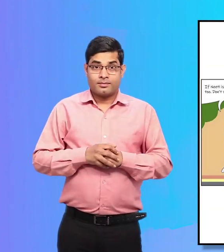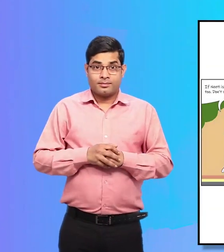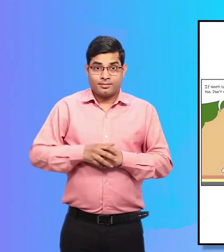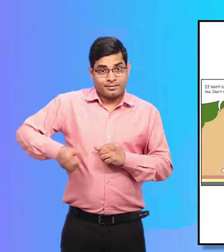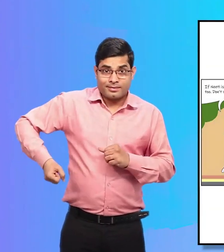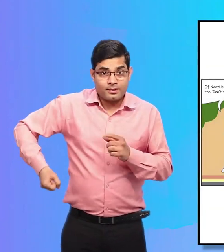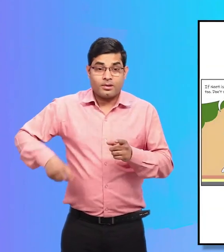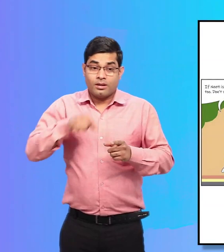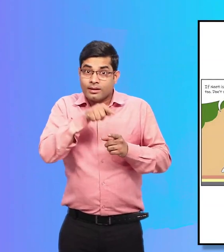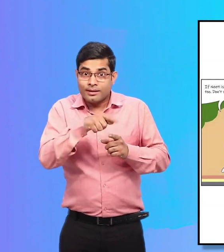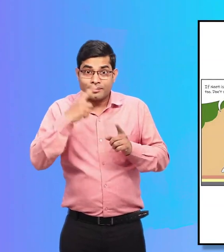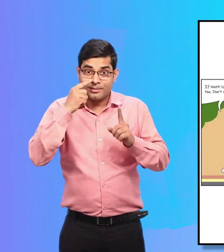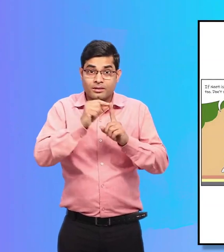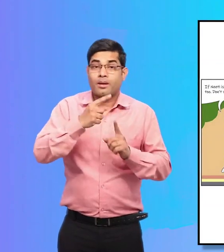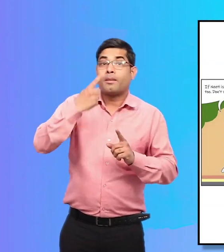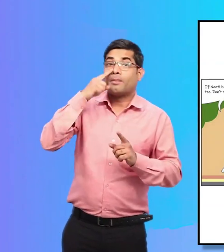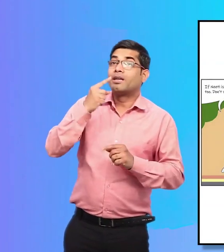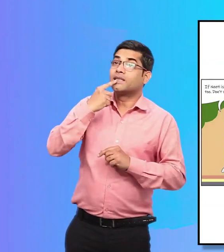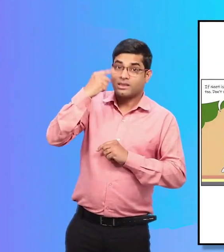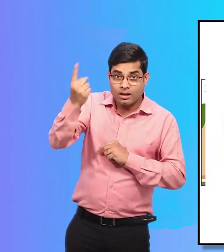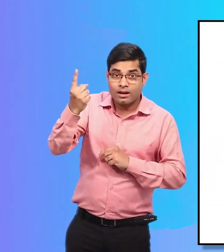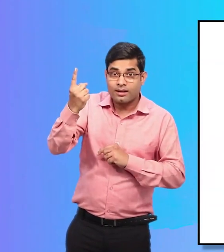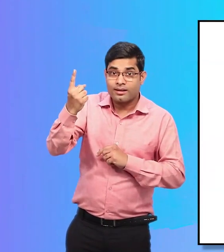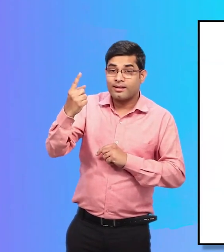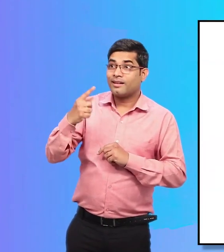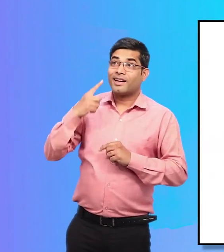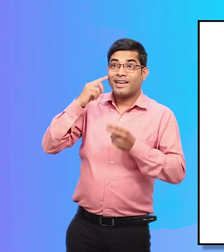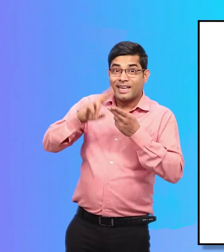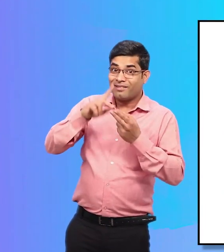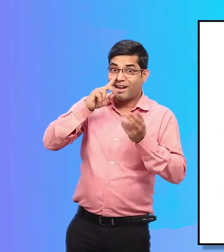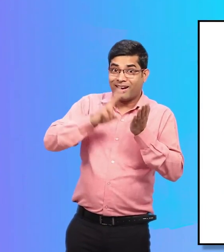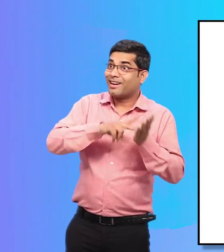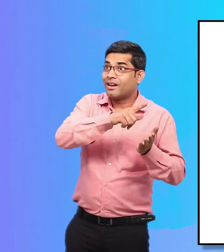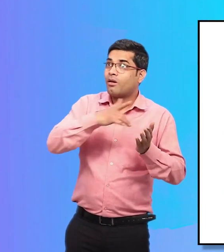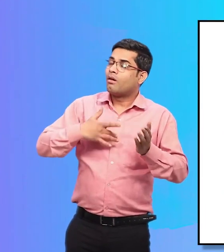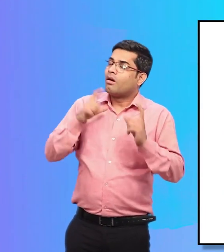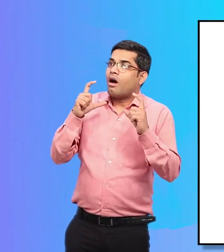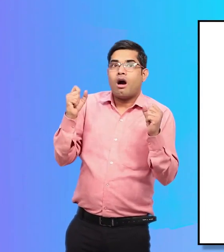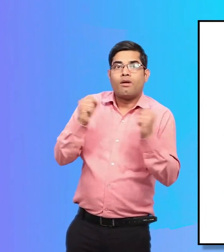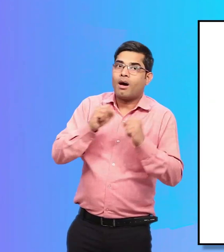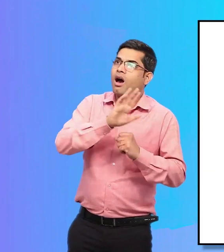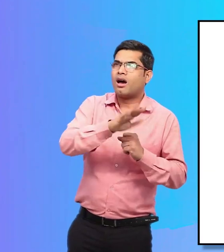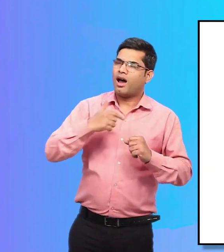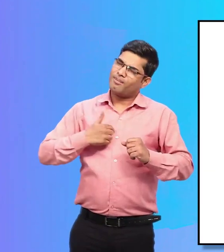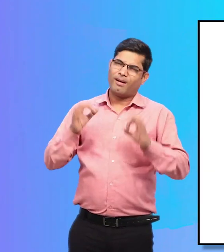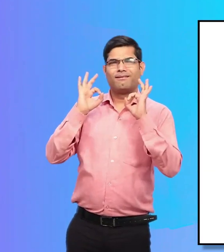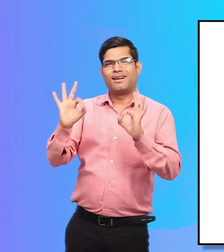She calms her mother by saying, If Neeti is comfortable, I will be fine too.